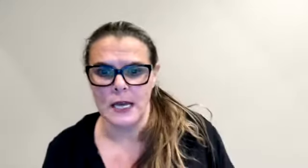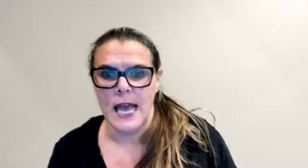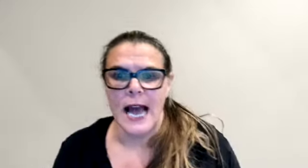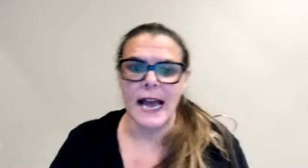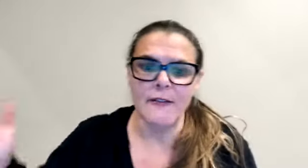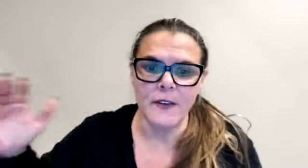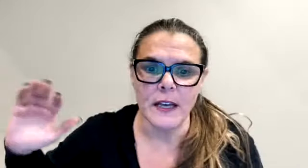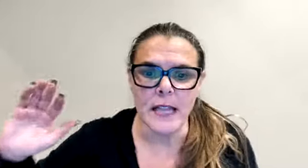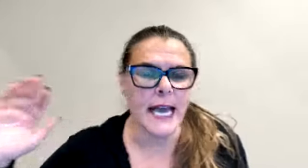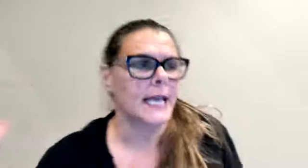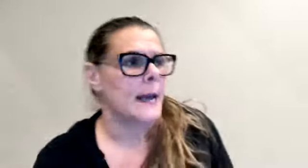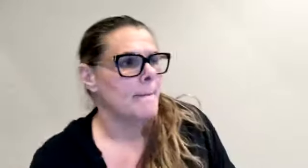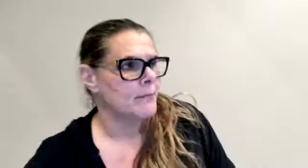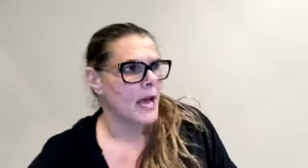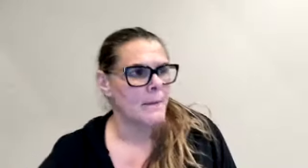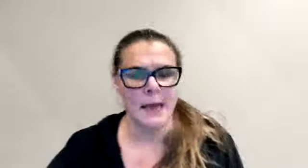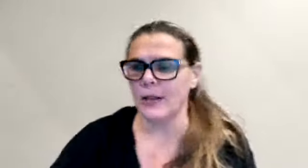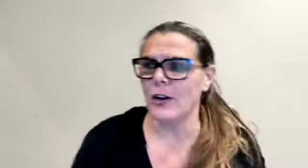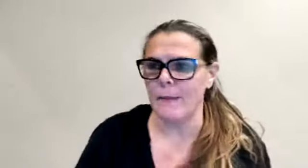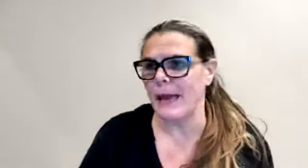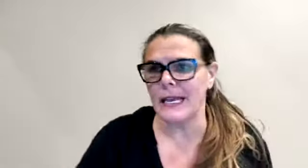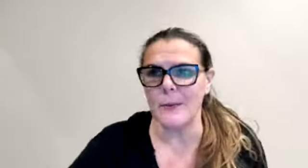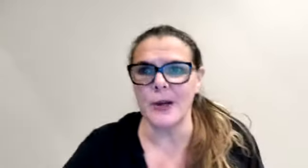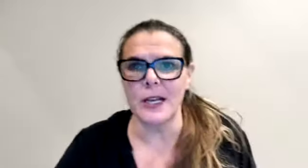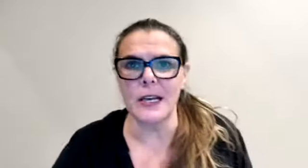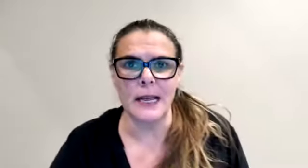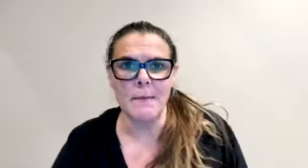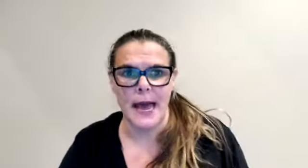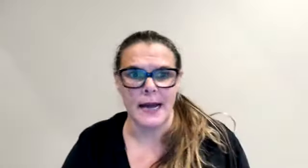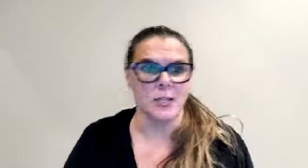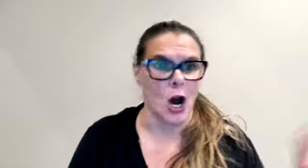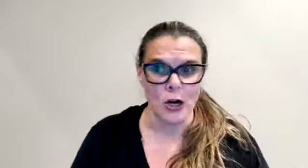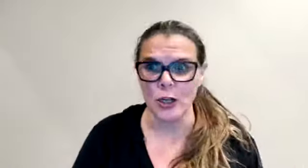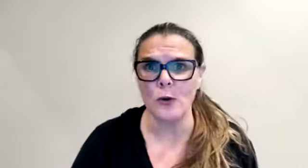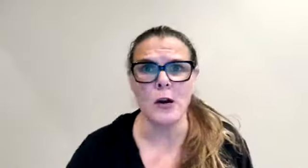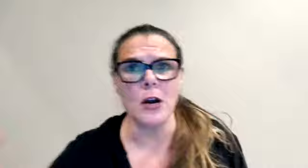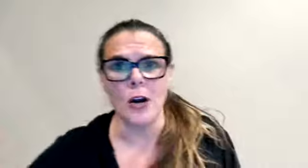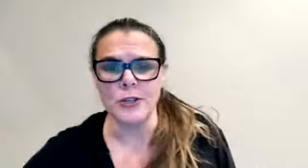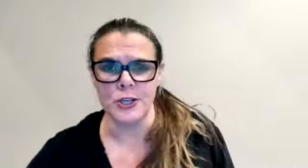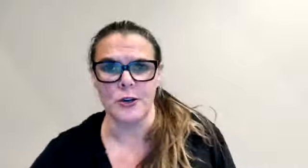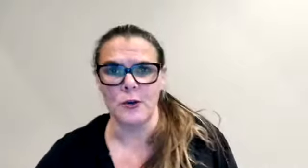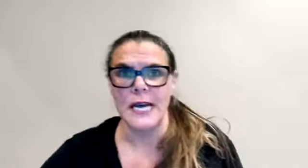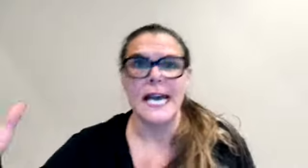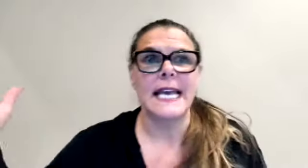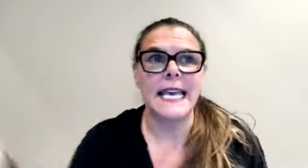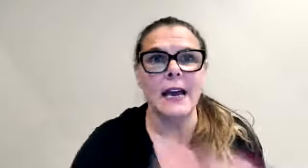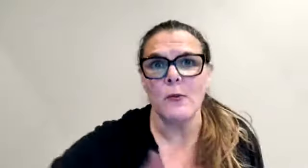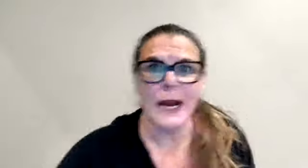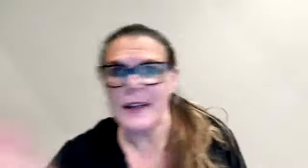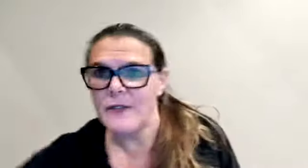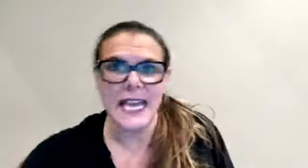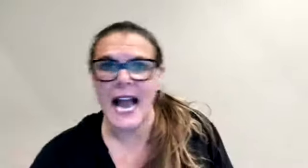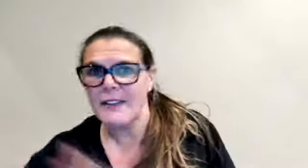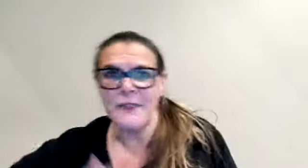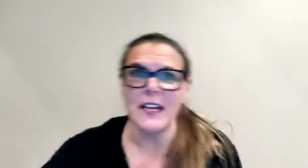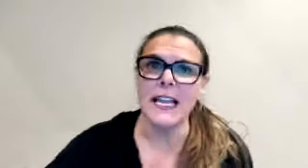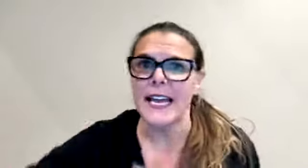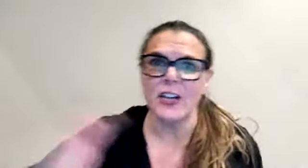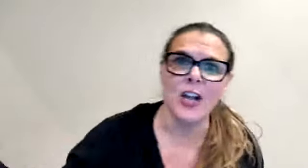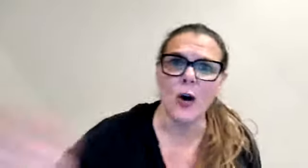I feel like I'm, you know, I'm making a pretty good impact. Are you or aren't you? Get rid of the, I feel like no